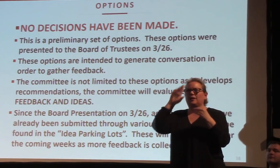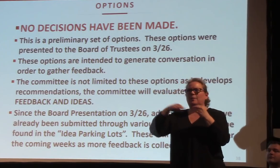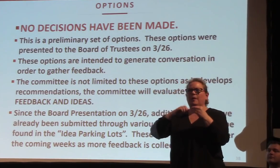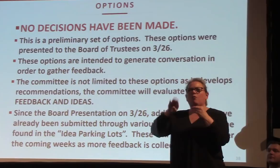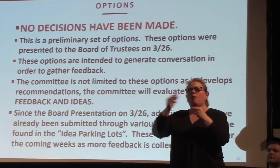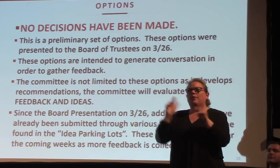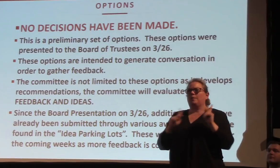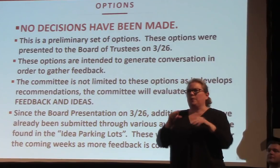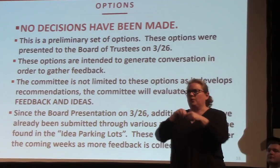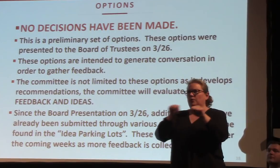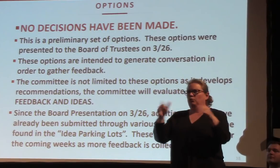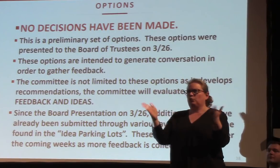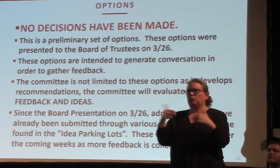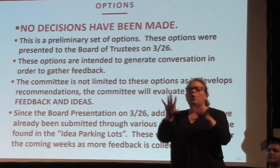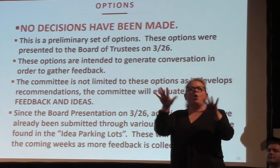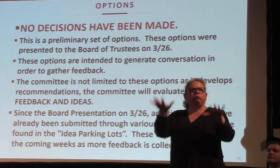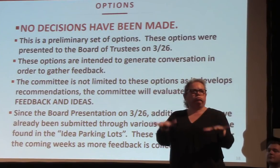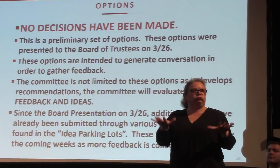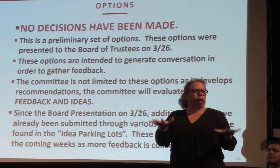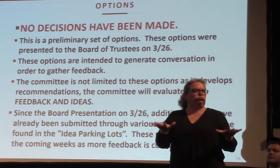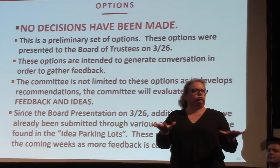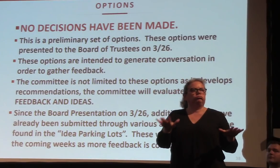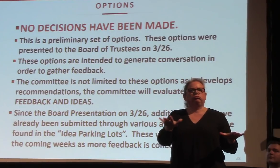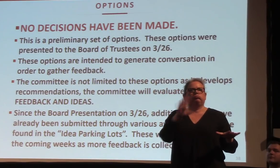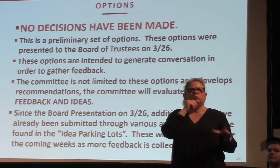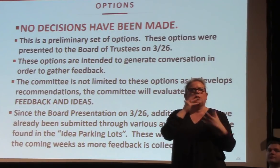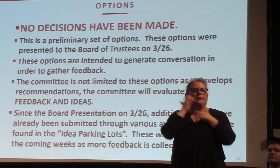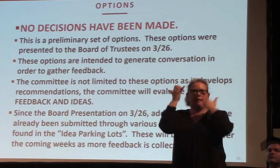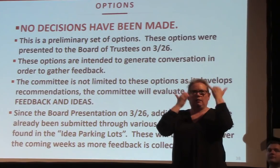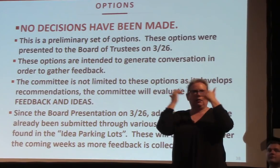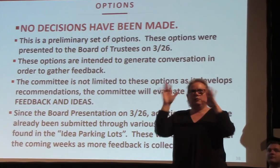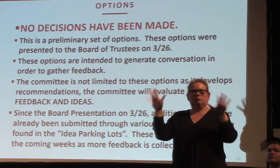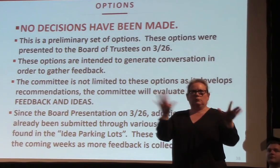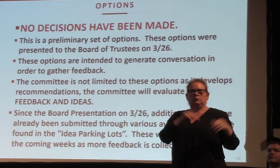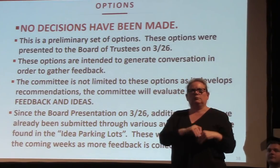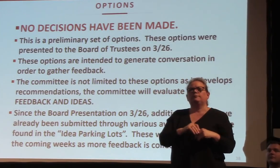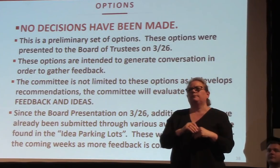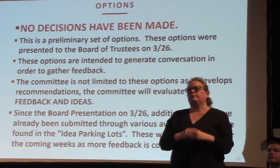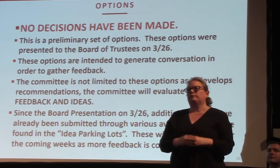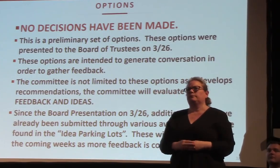district as well as I go through this. There will be plenty of time to talk after this when we go out into the cafeteria.